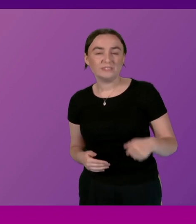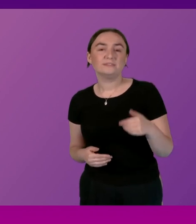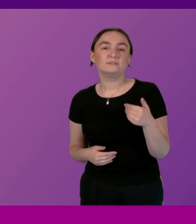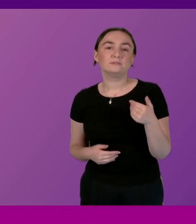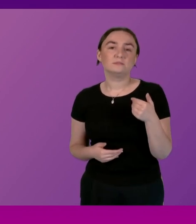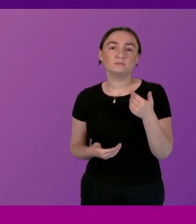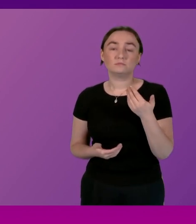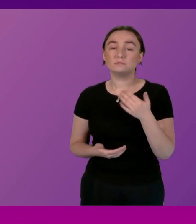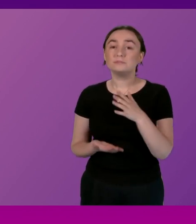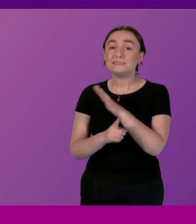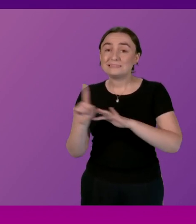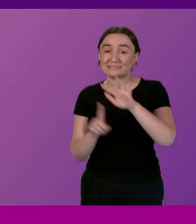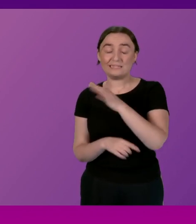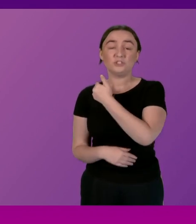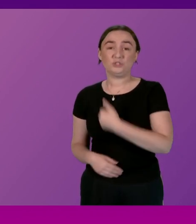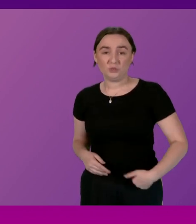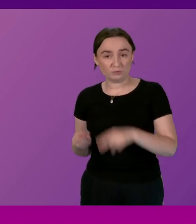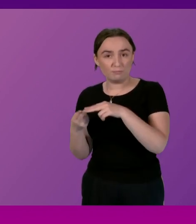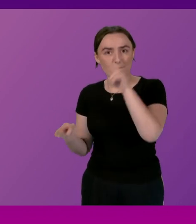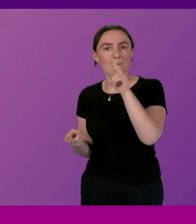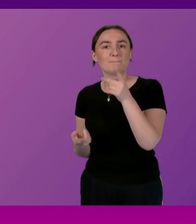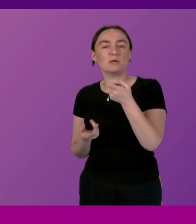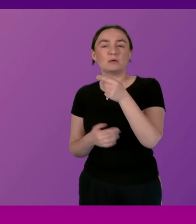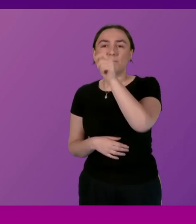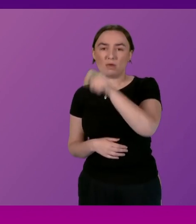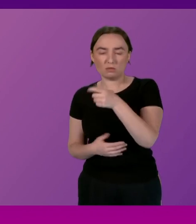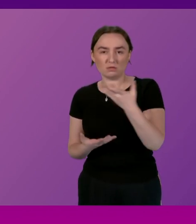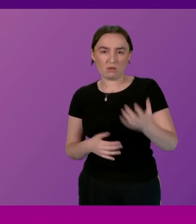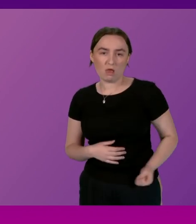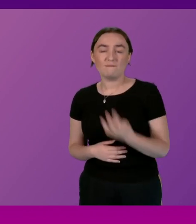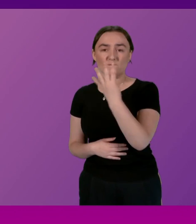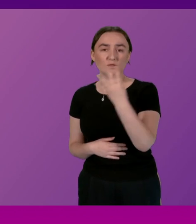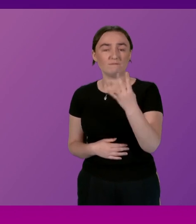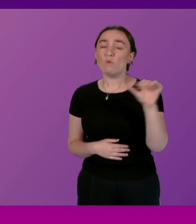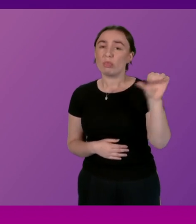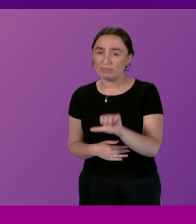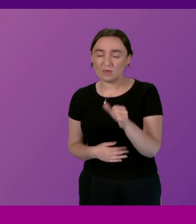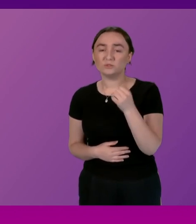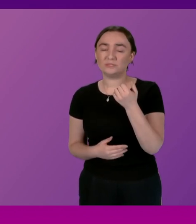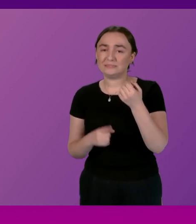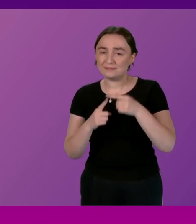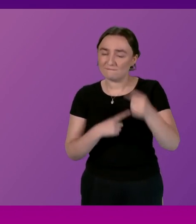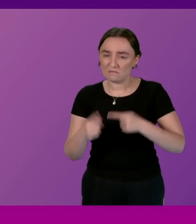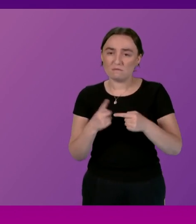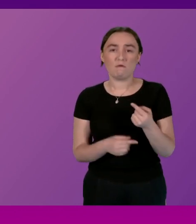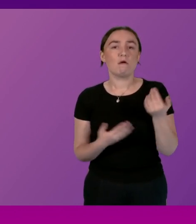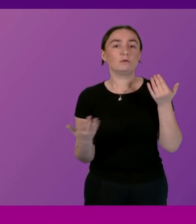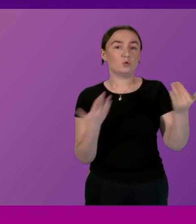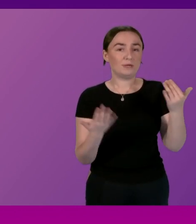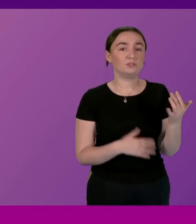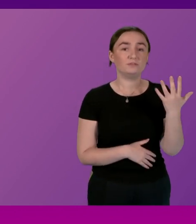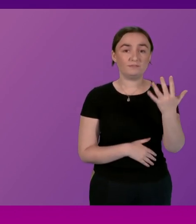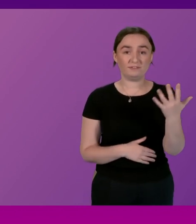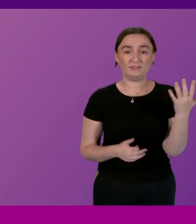for someone earning £44,000 a year than someone earning £54,000 so what is the Scottish government's long-term taxation